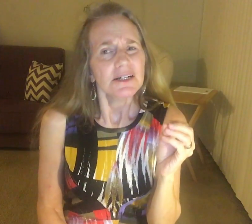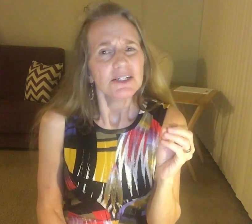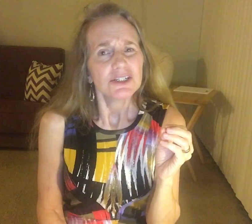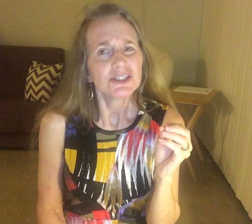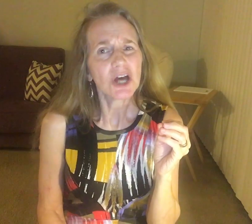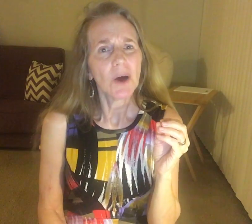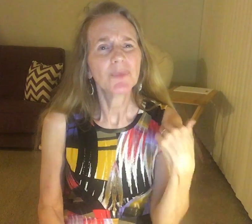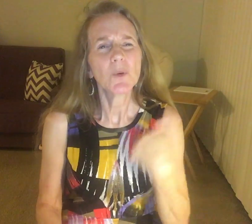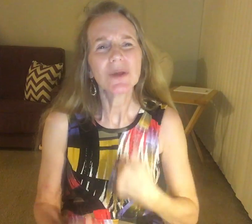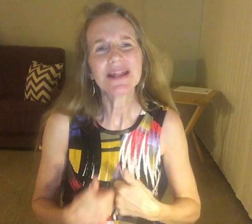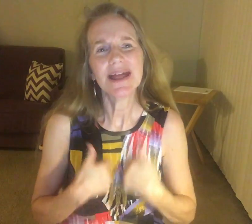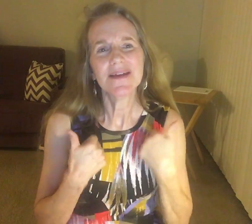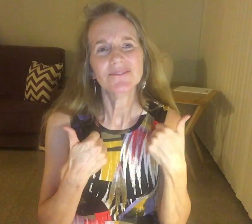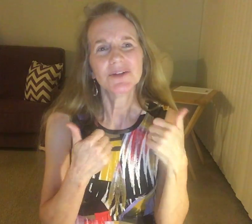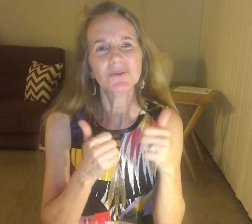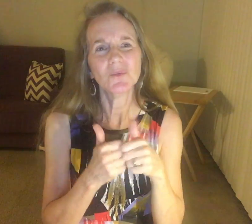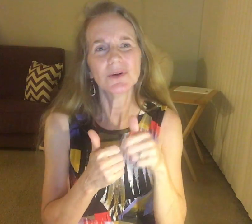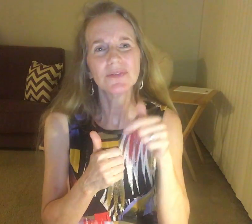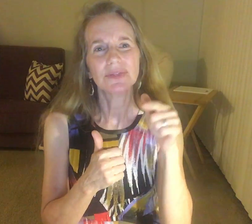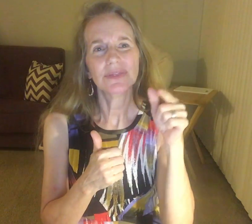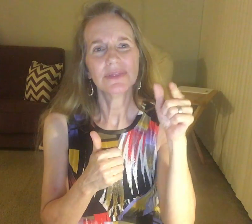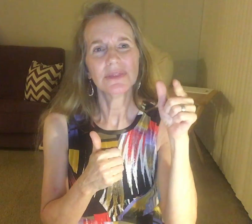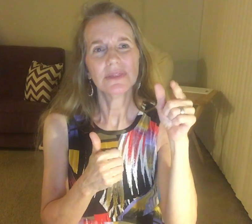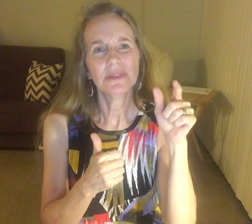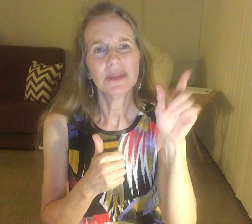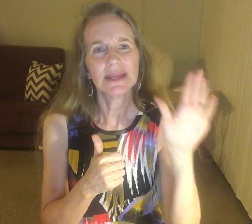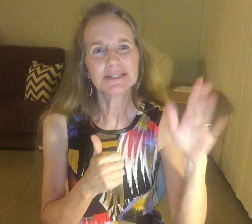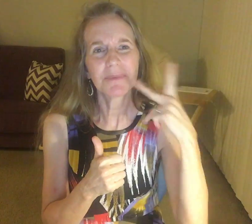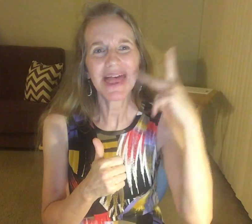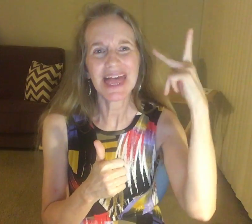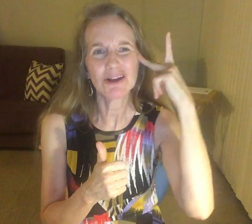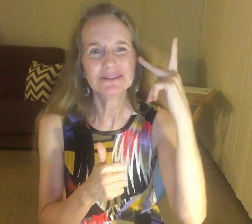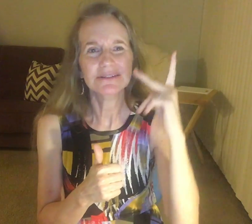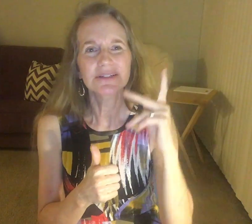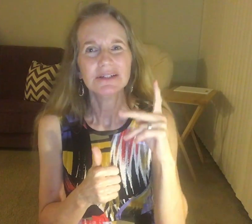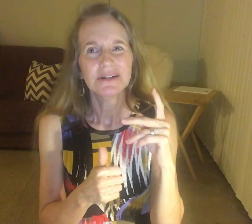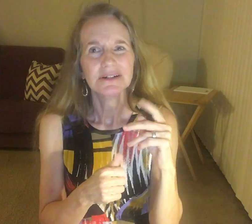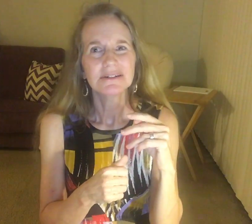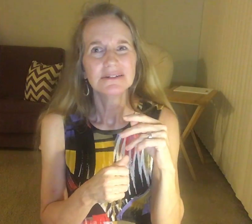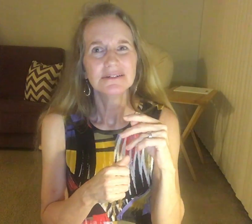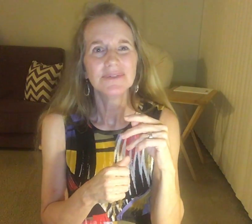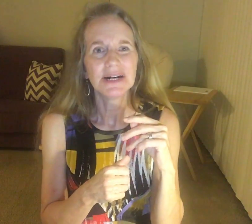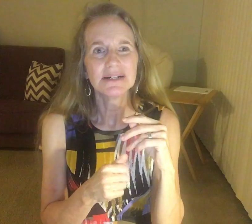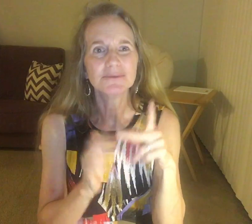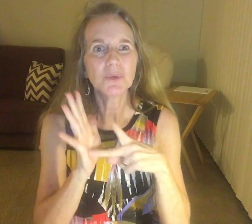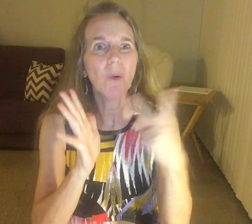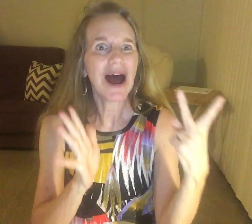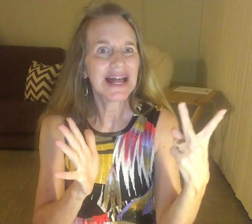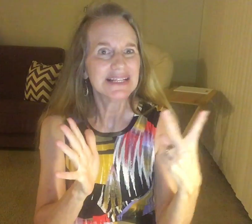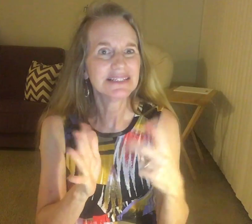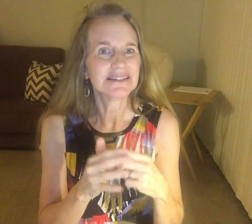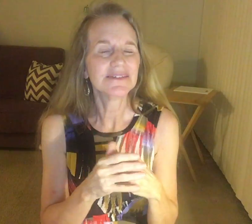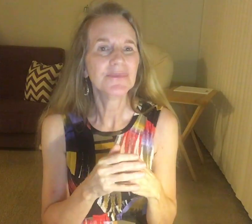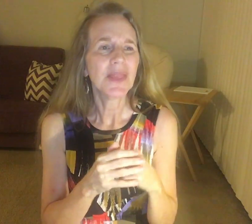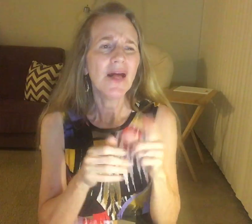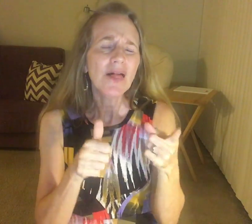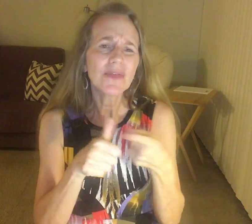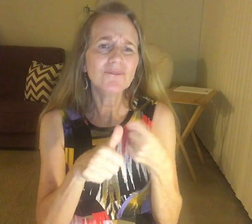So, we lived with his parents, um, twice. The